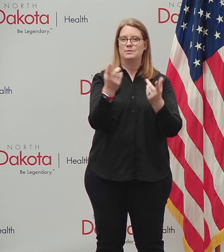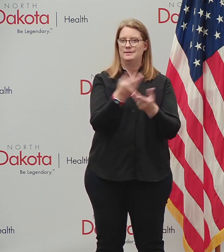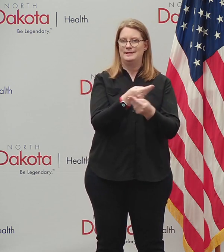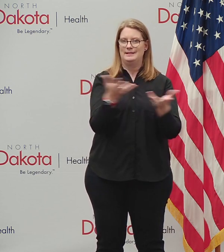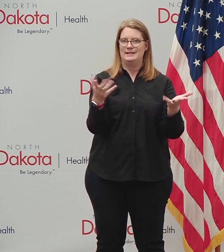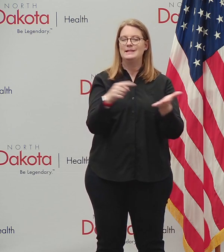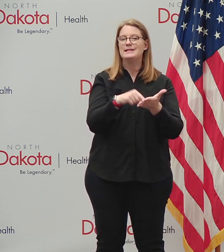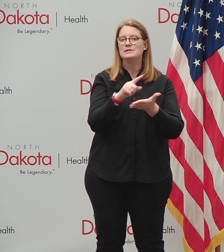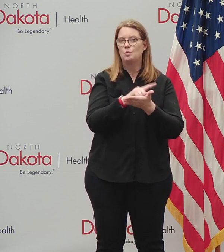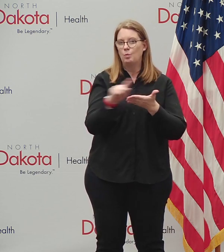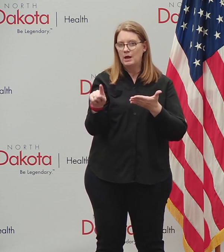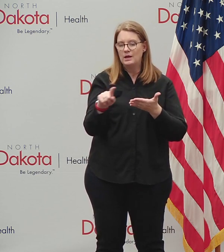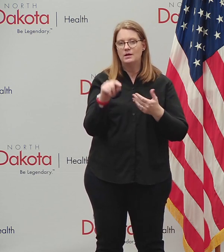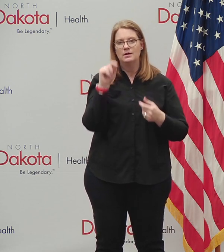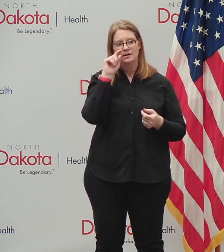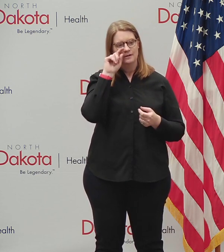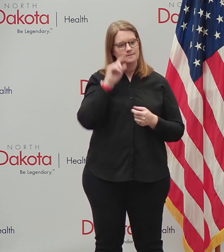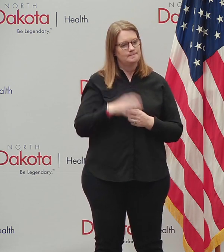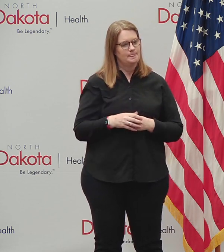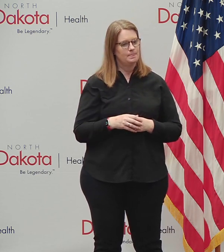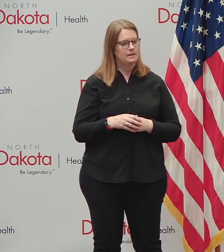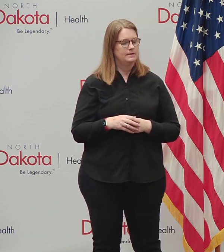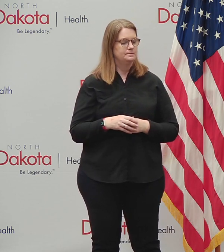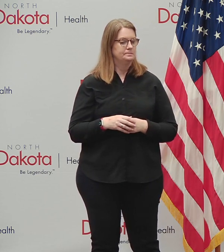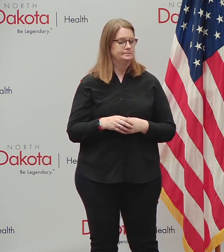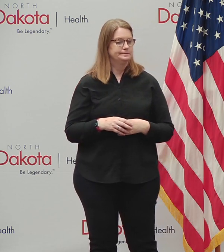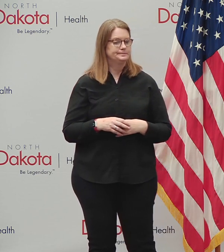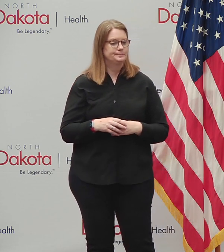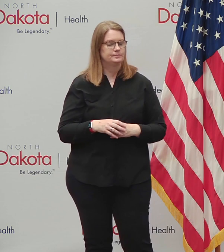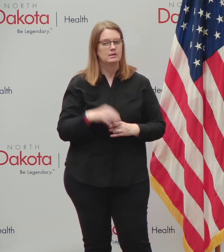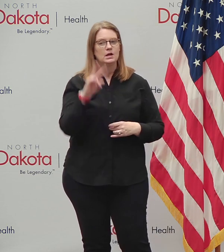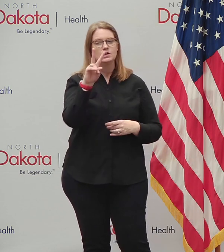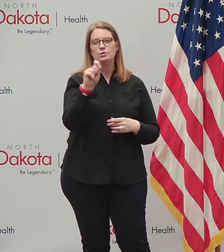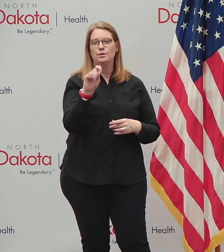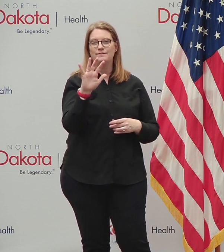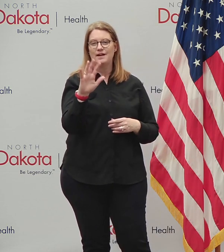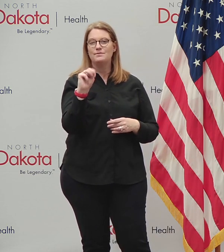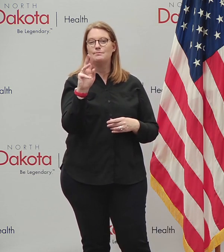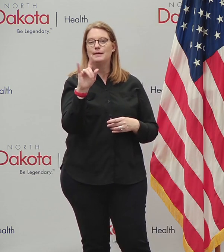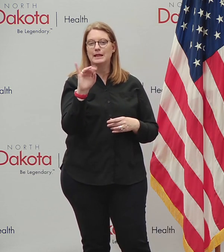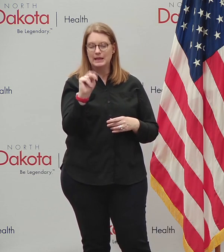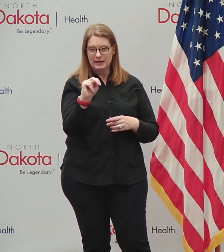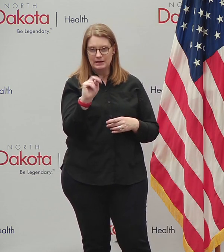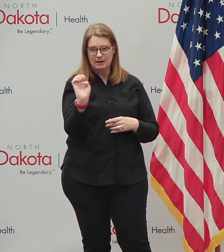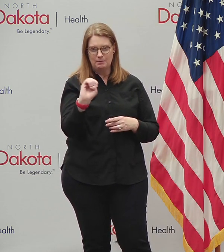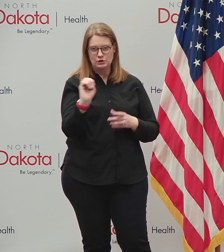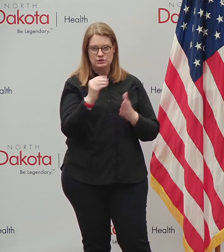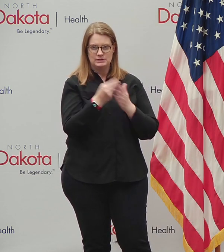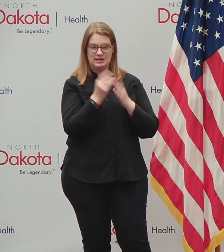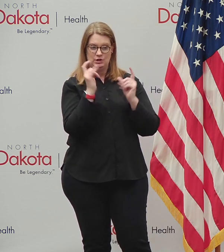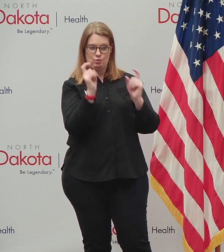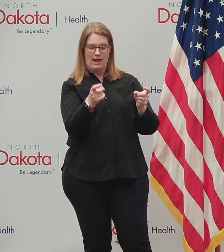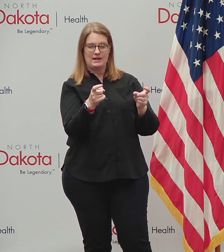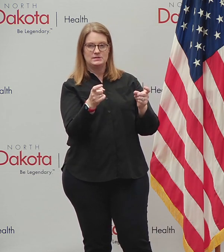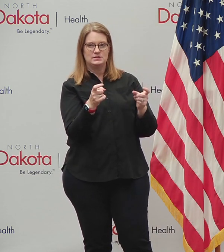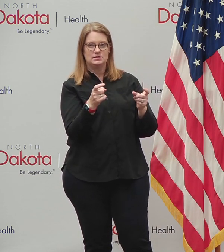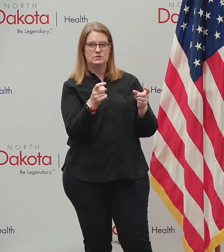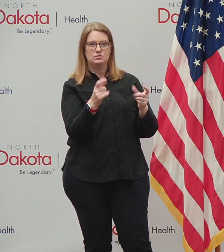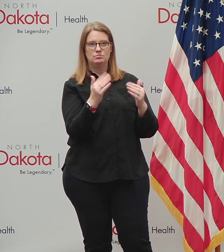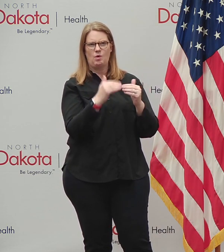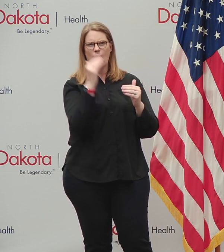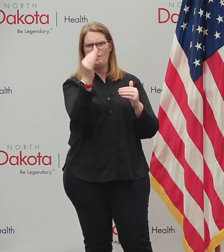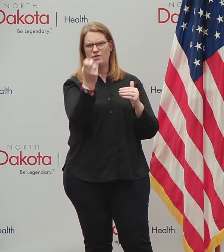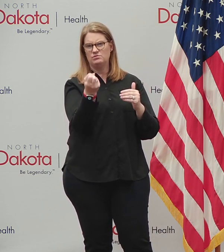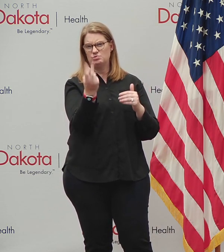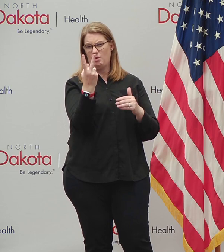to a number of awardees. And $2.5 million in emergency grants given out, I think, to over